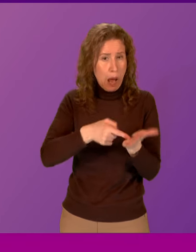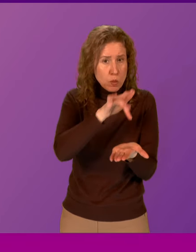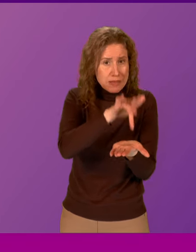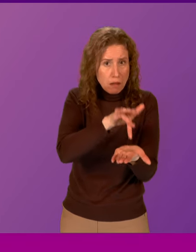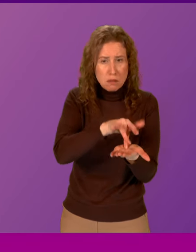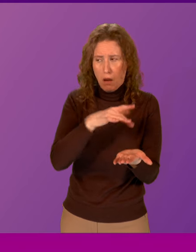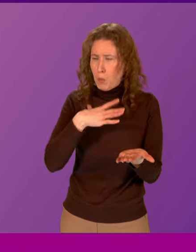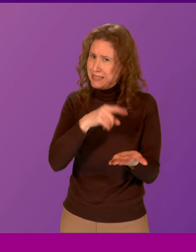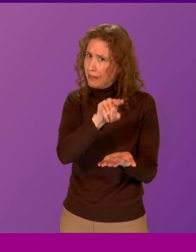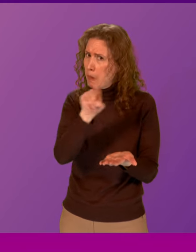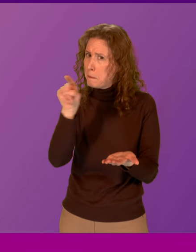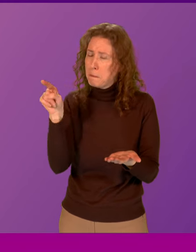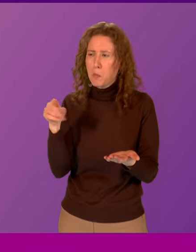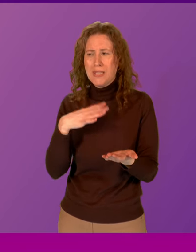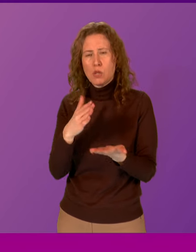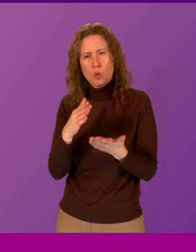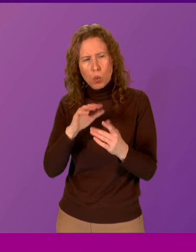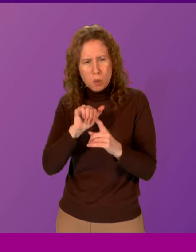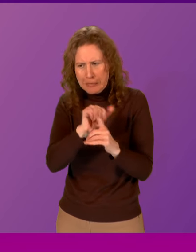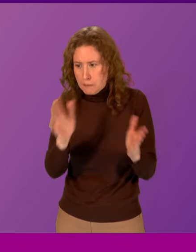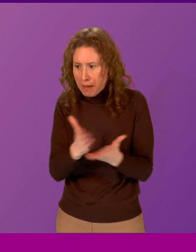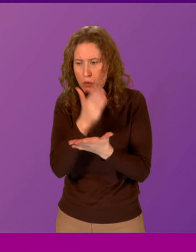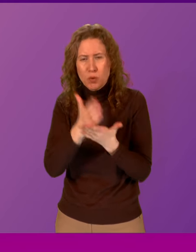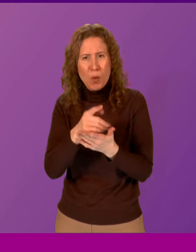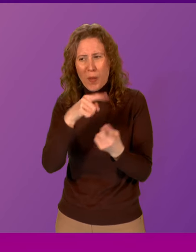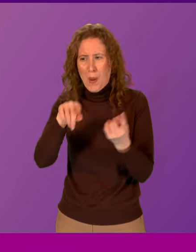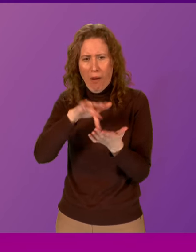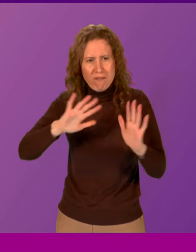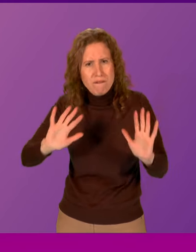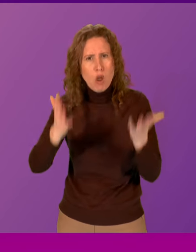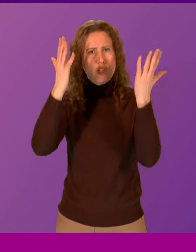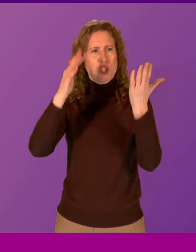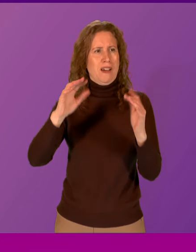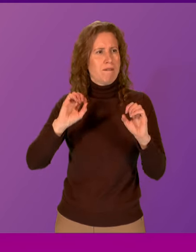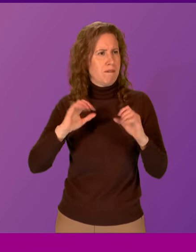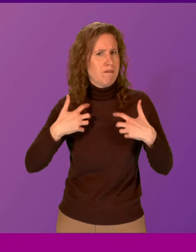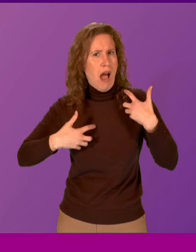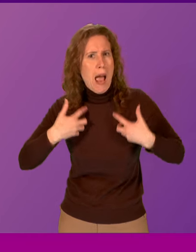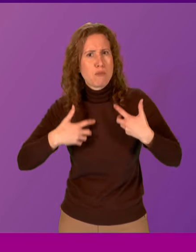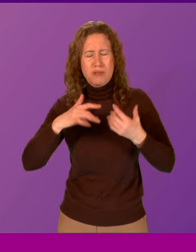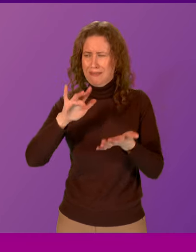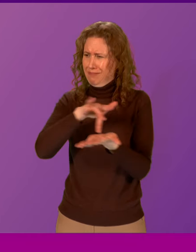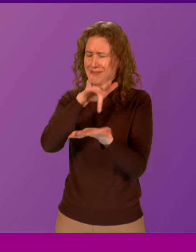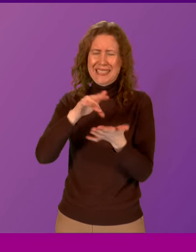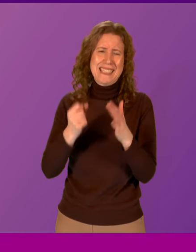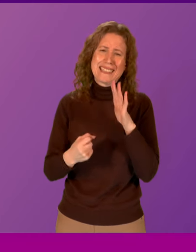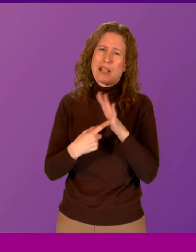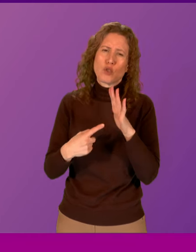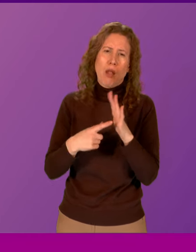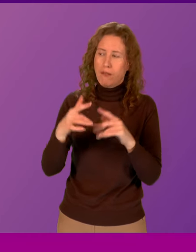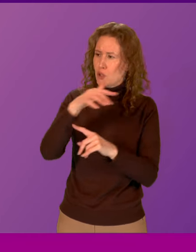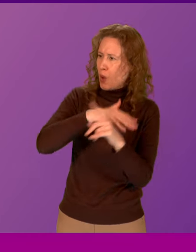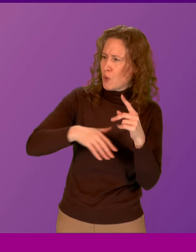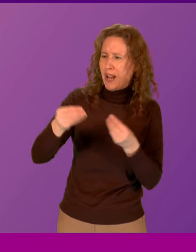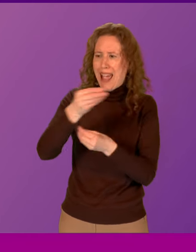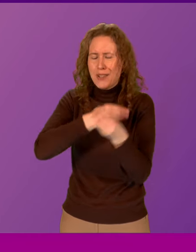working hard to make sure that they are as vibrant as possible. Flourishing and vibrant city centres is essential, in fact, for the social